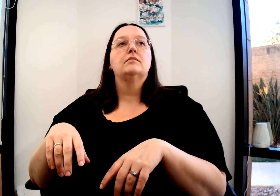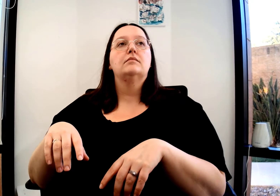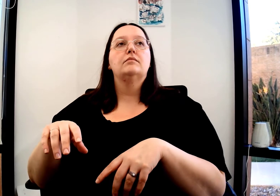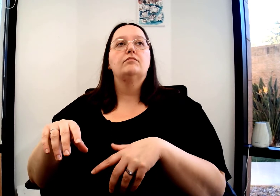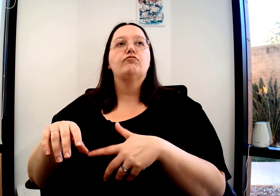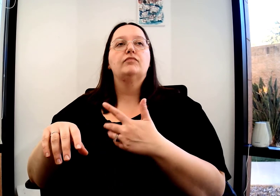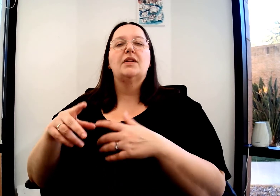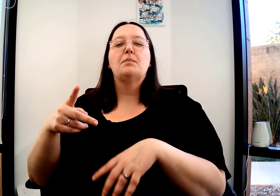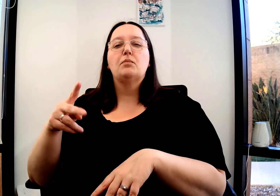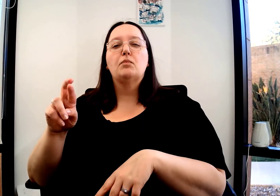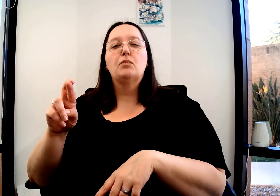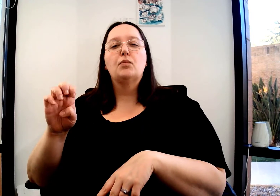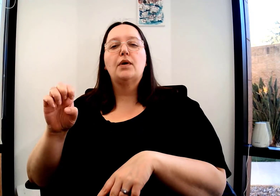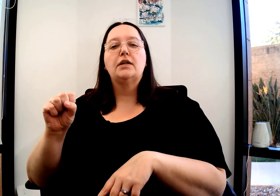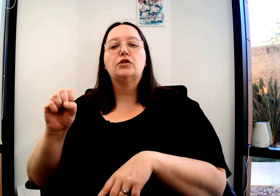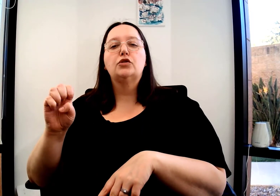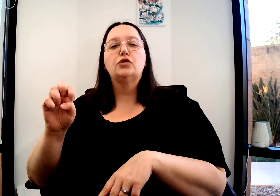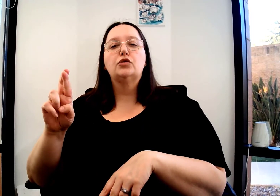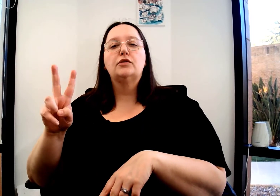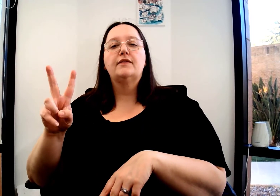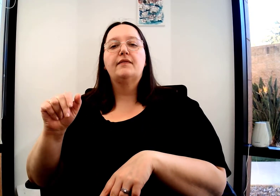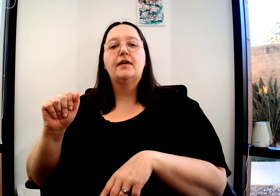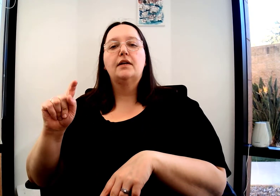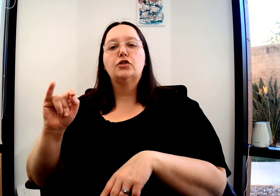savings. It can also mean preservation.